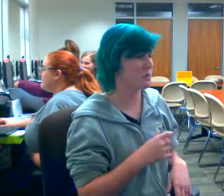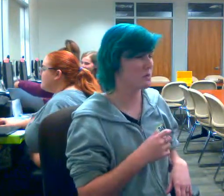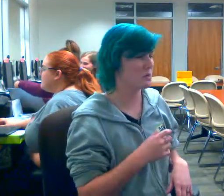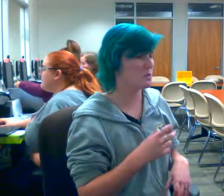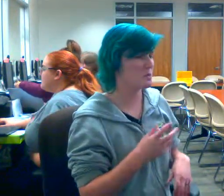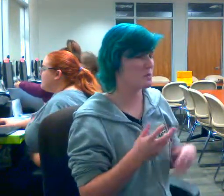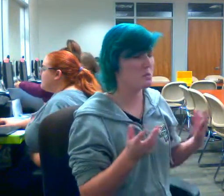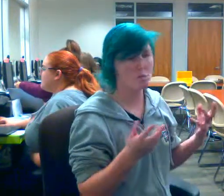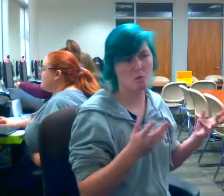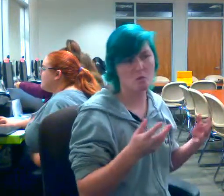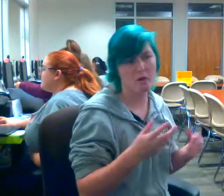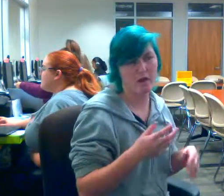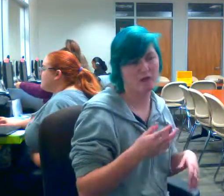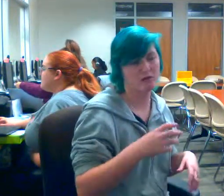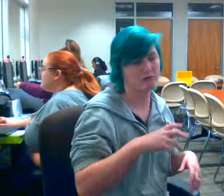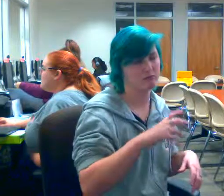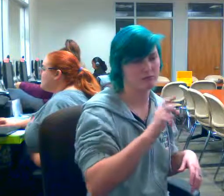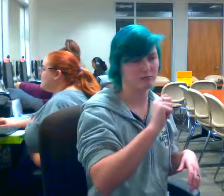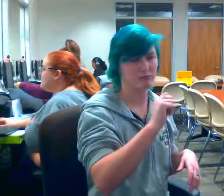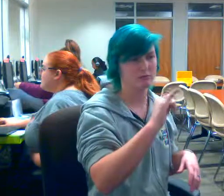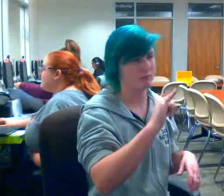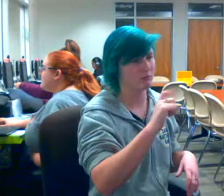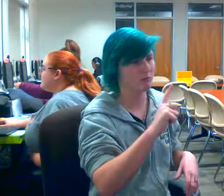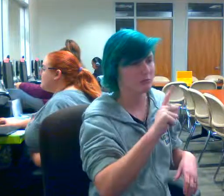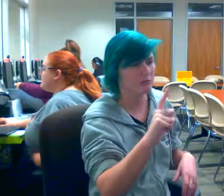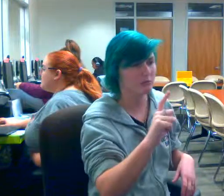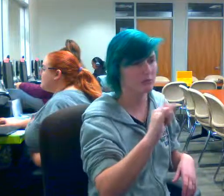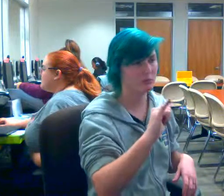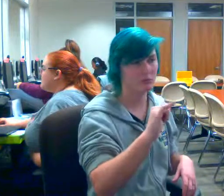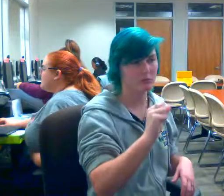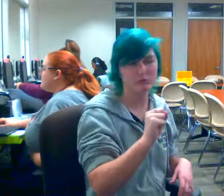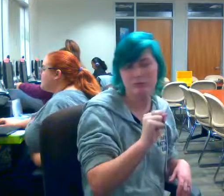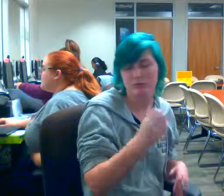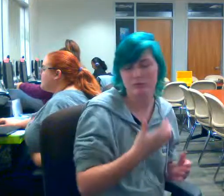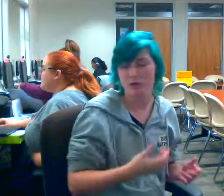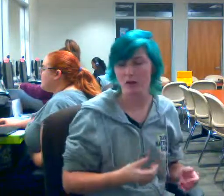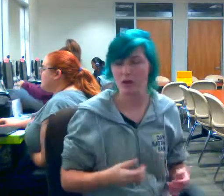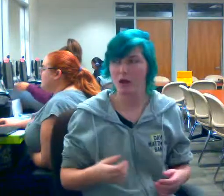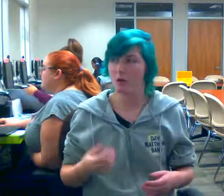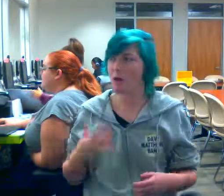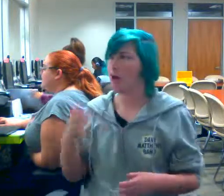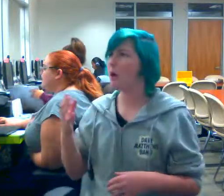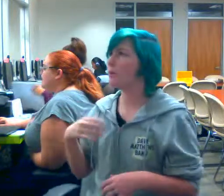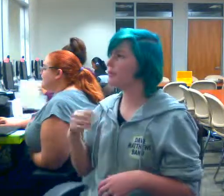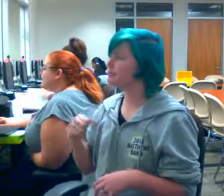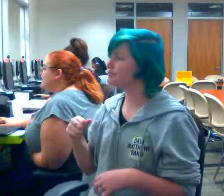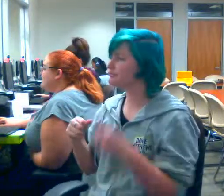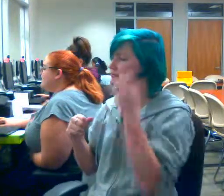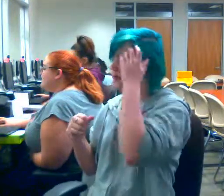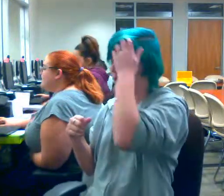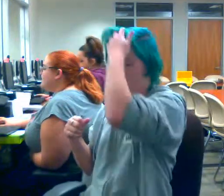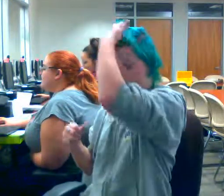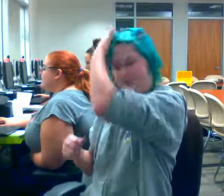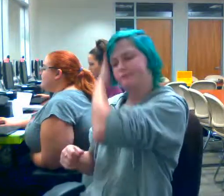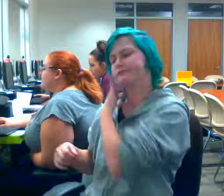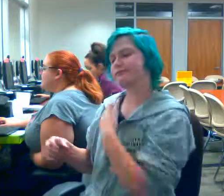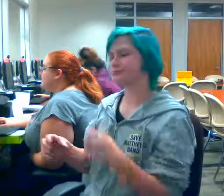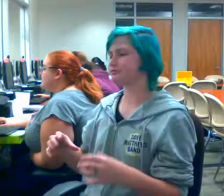I can't even get can't get the paper. was in my home. I